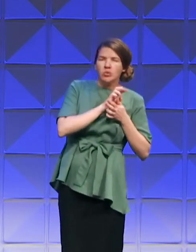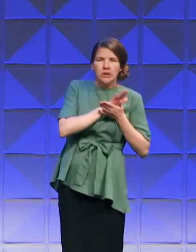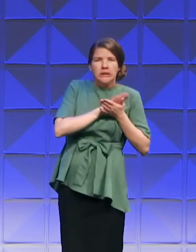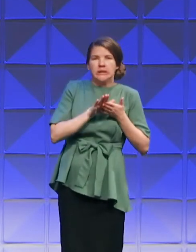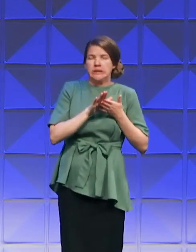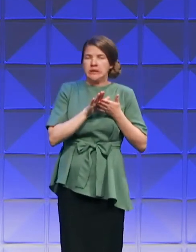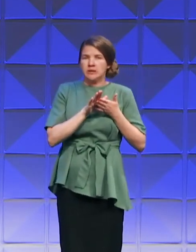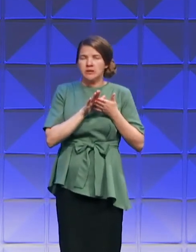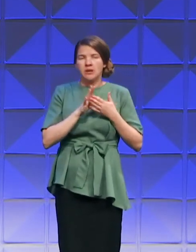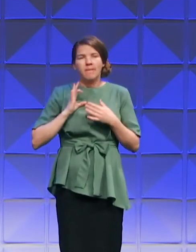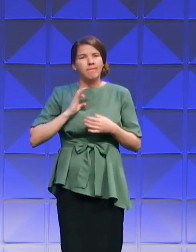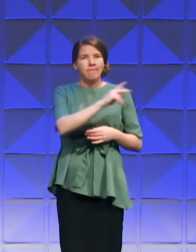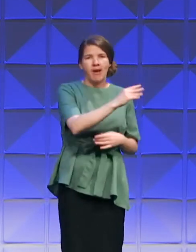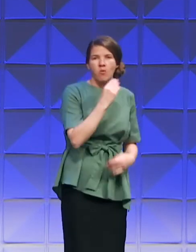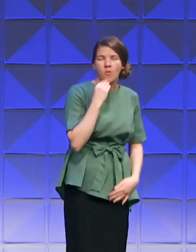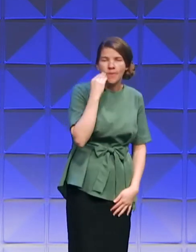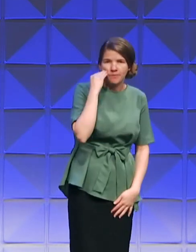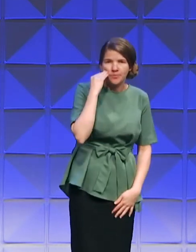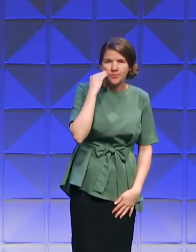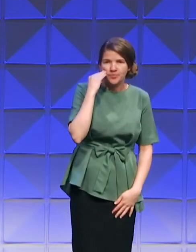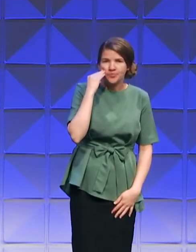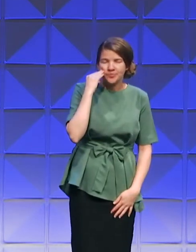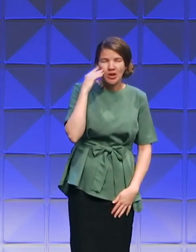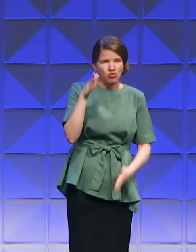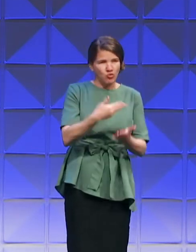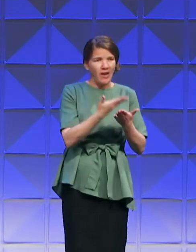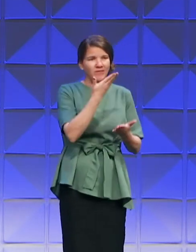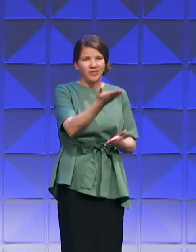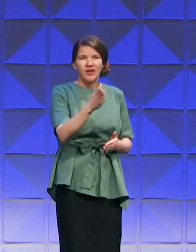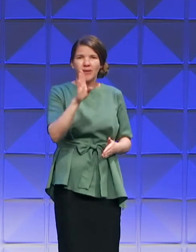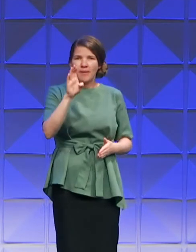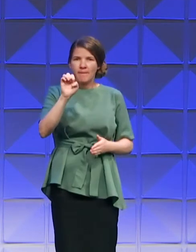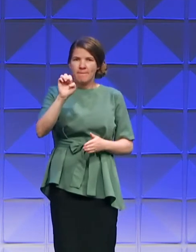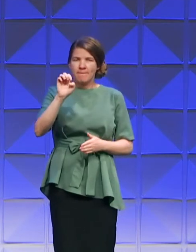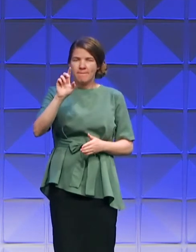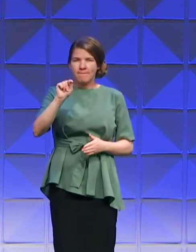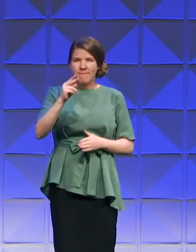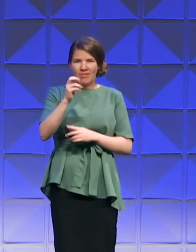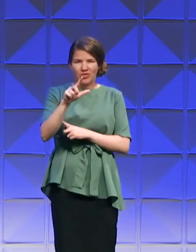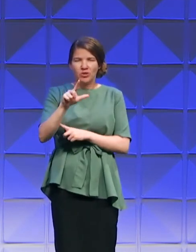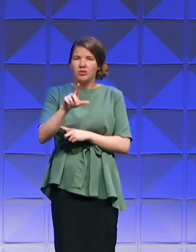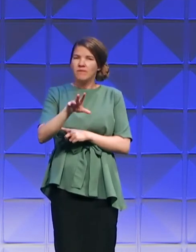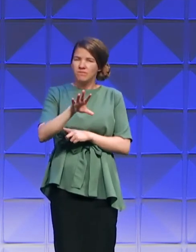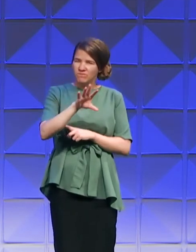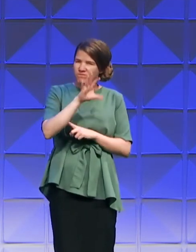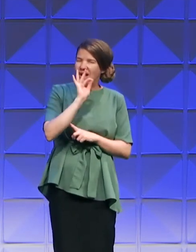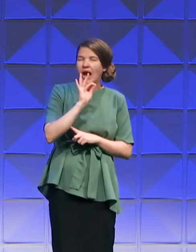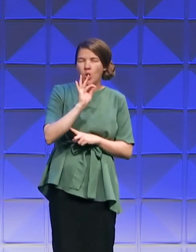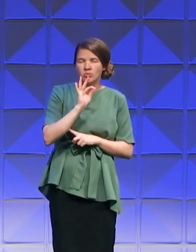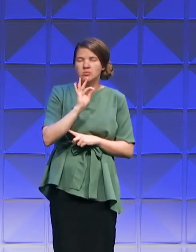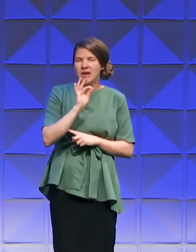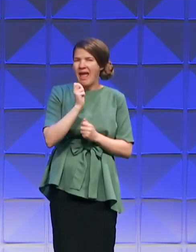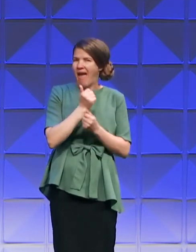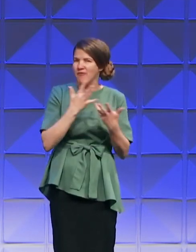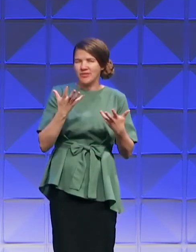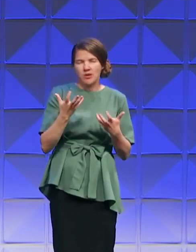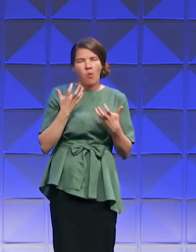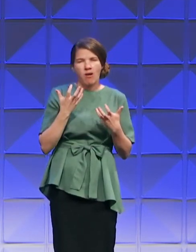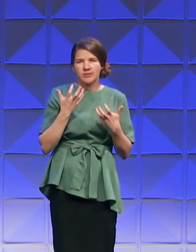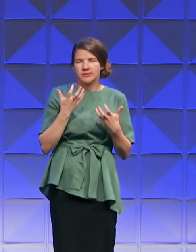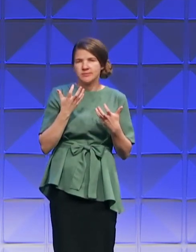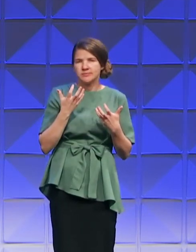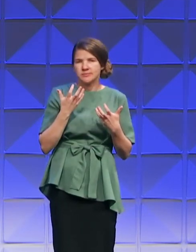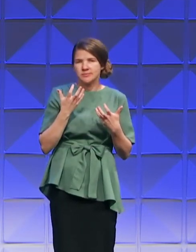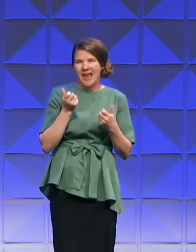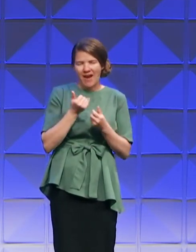it was back at Bethel he found what he'd been searching for. Let me speak not only to those who may have